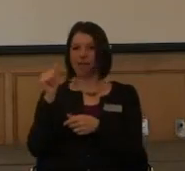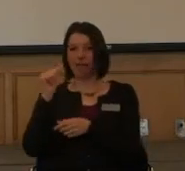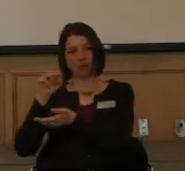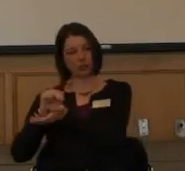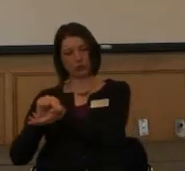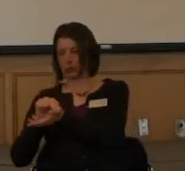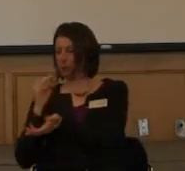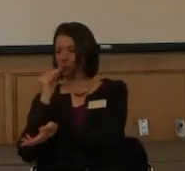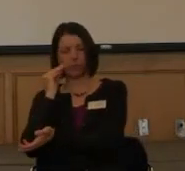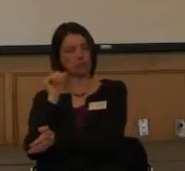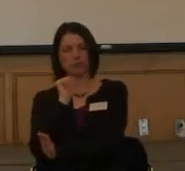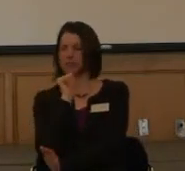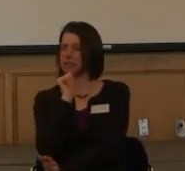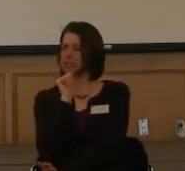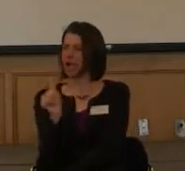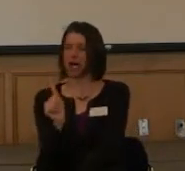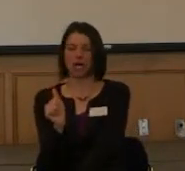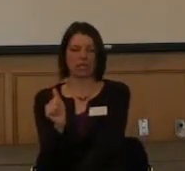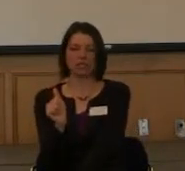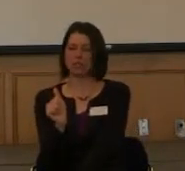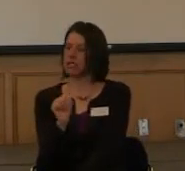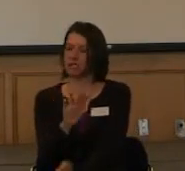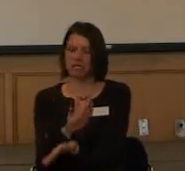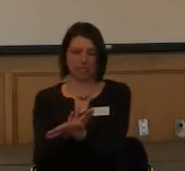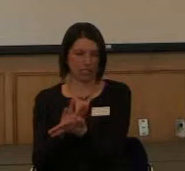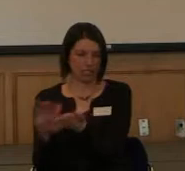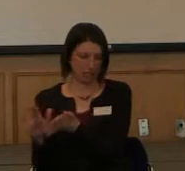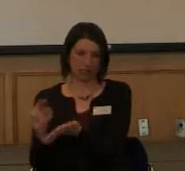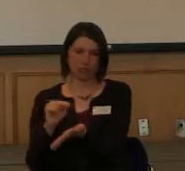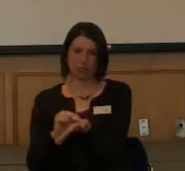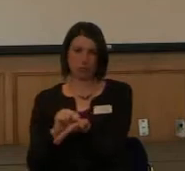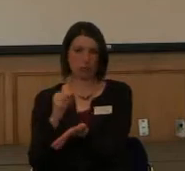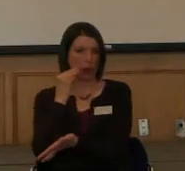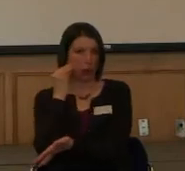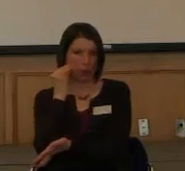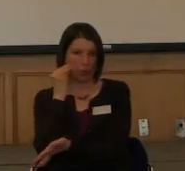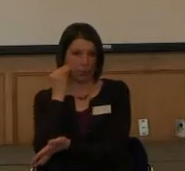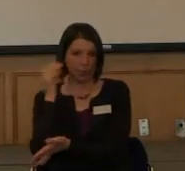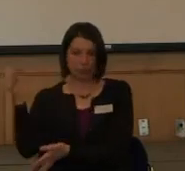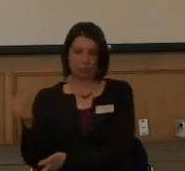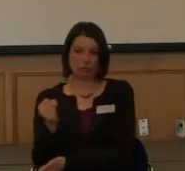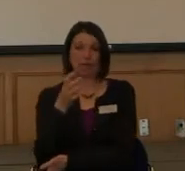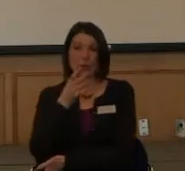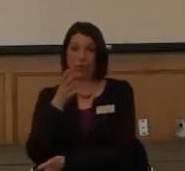It's not. I don't care how nice it looks when you go and visit and you put grandma in there.